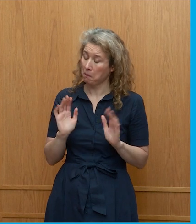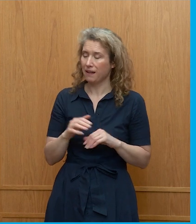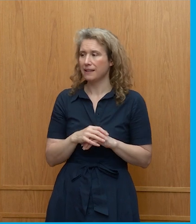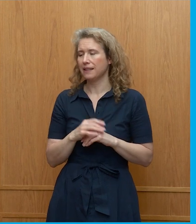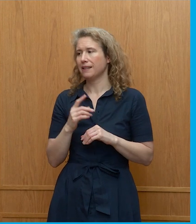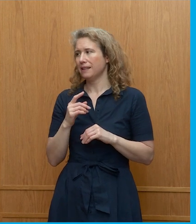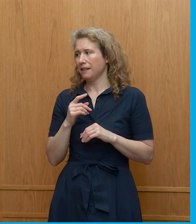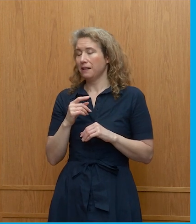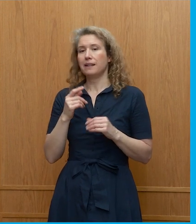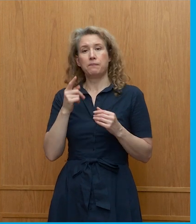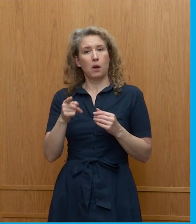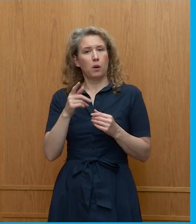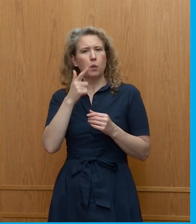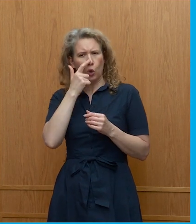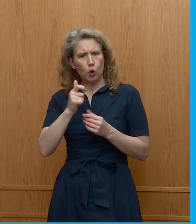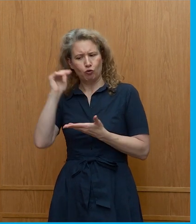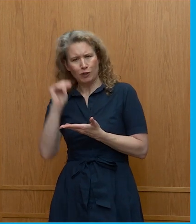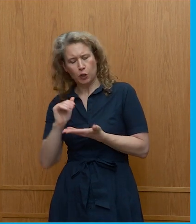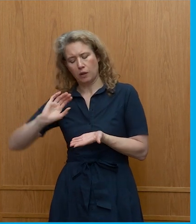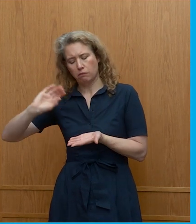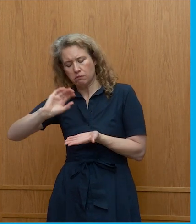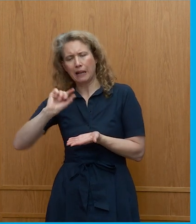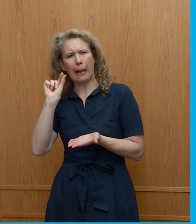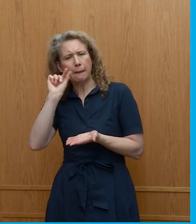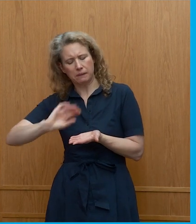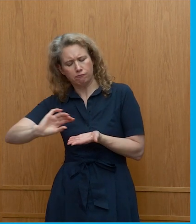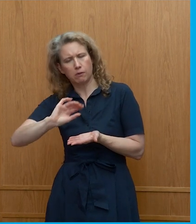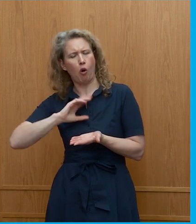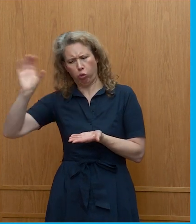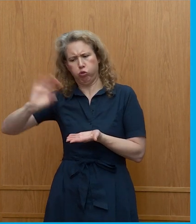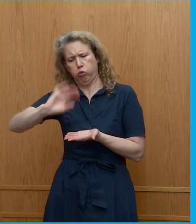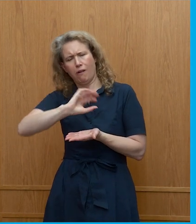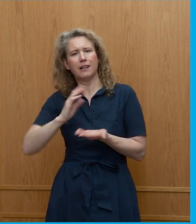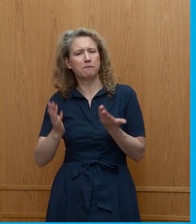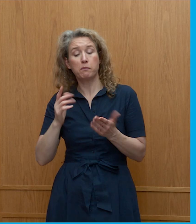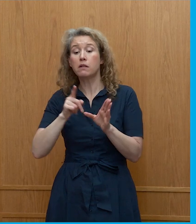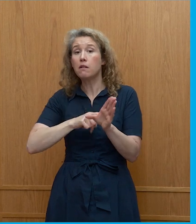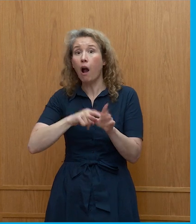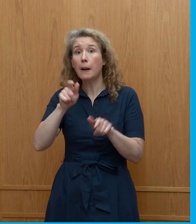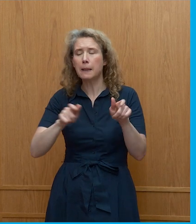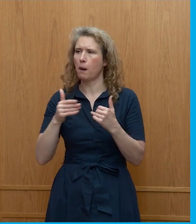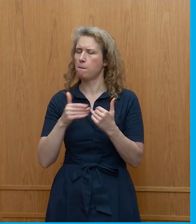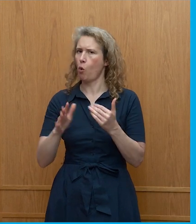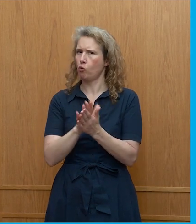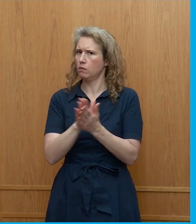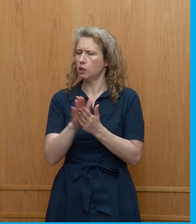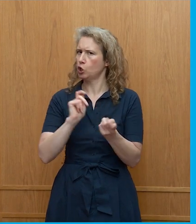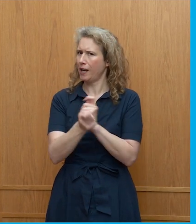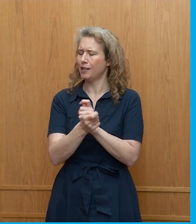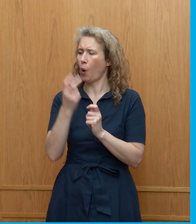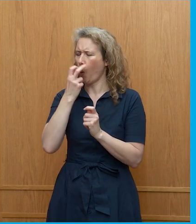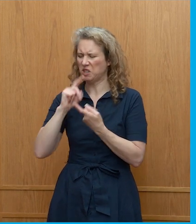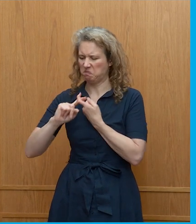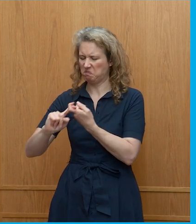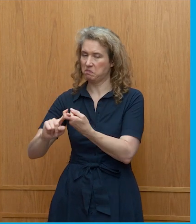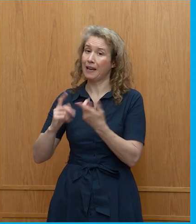So, the impact can be made there already, and it's actually the younger generation that is much more ready to change than the older generation.